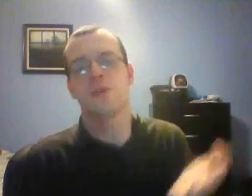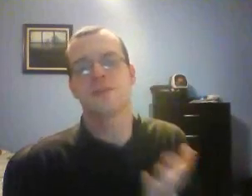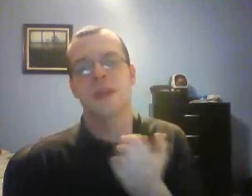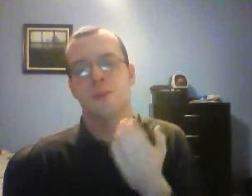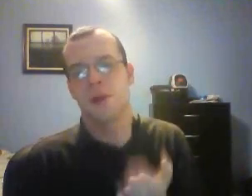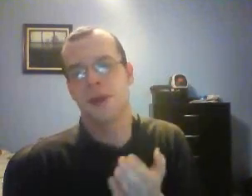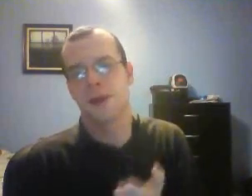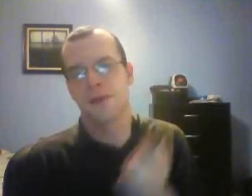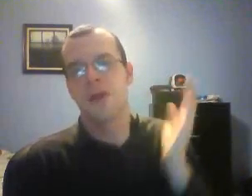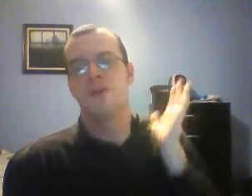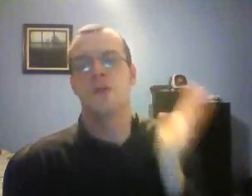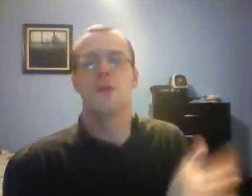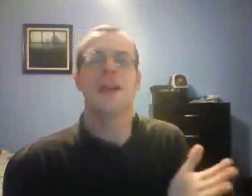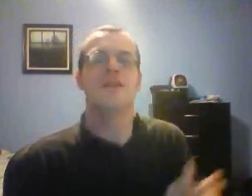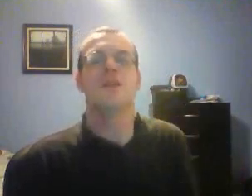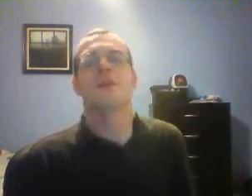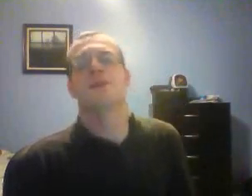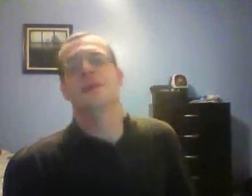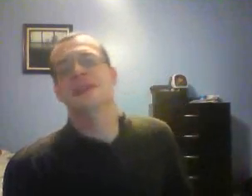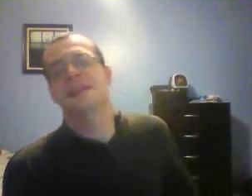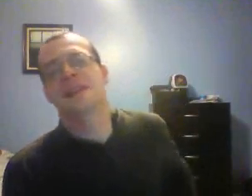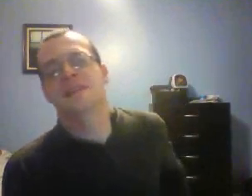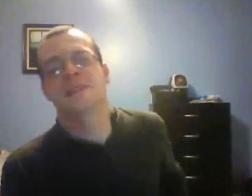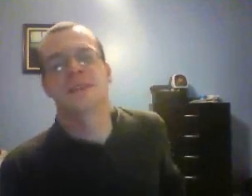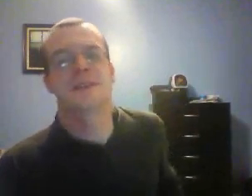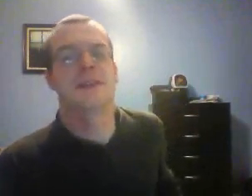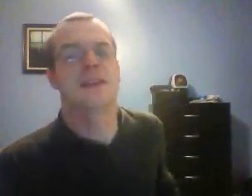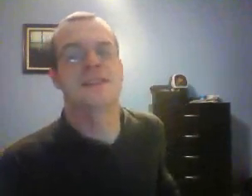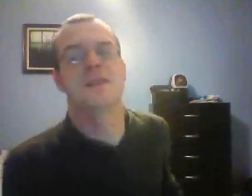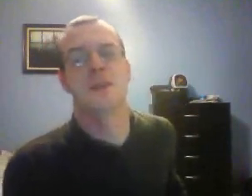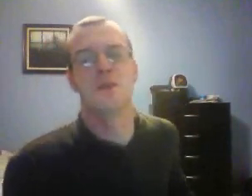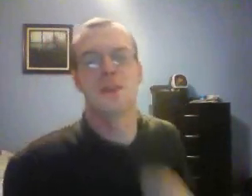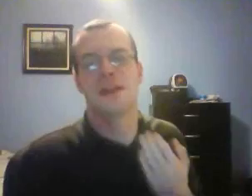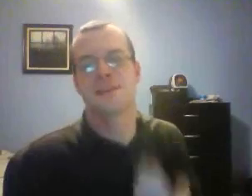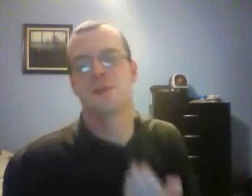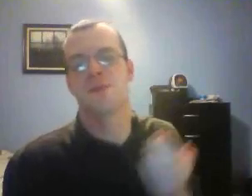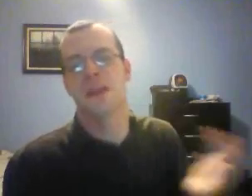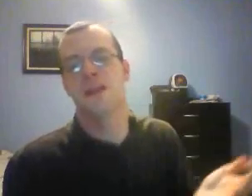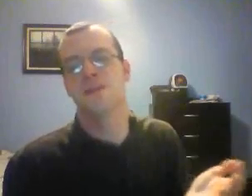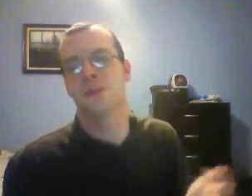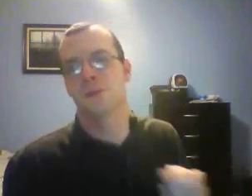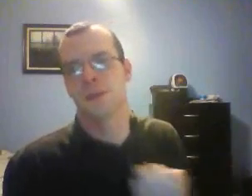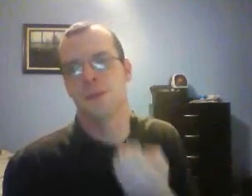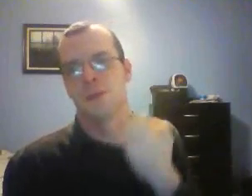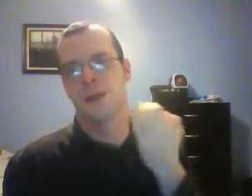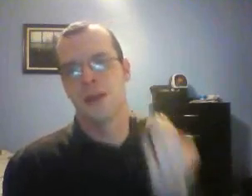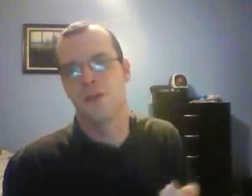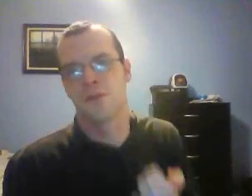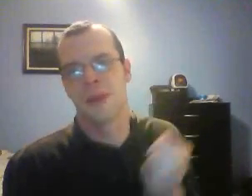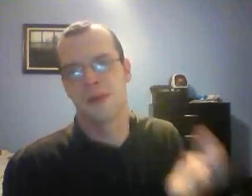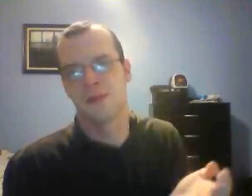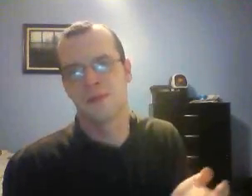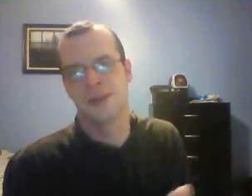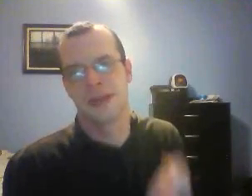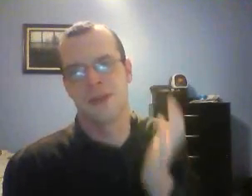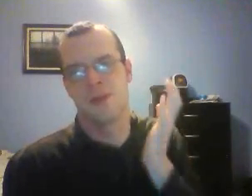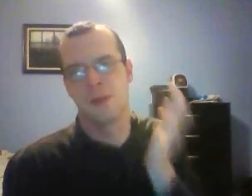puts me in mind of. The Kuwaiti tournament from 1996-1997. And over the last several video shows that I've been putting together from my YouTube channel and my